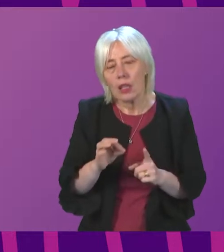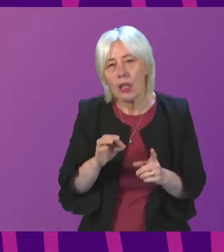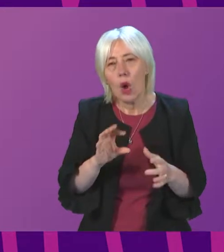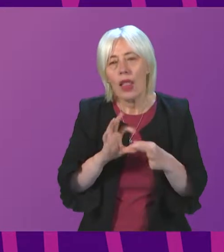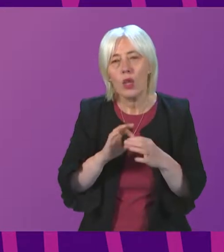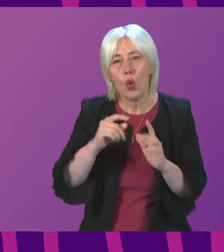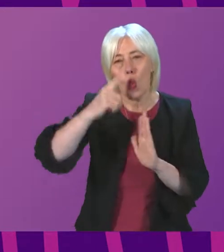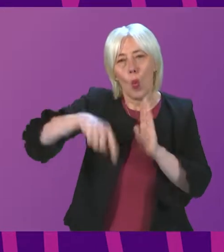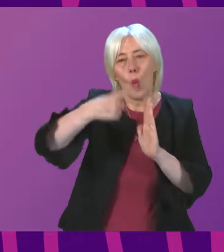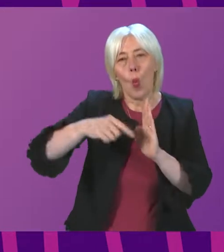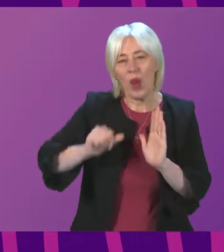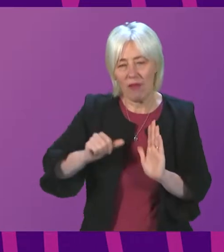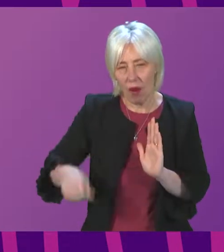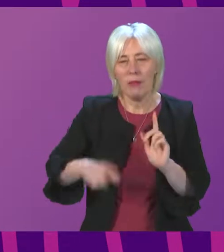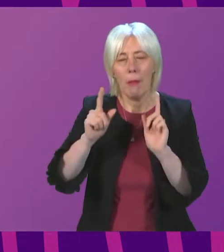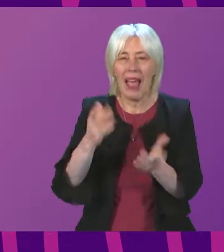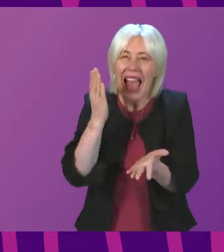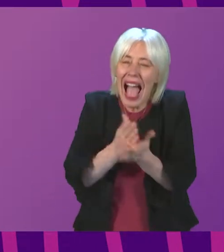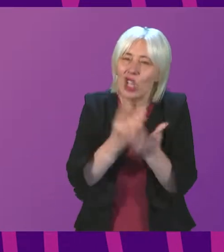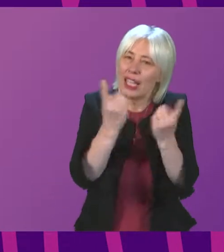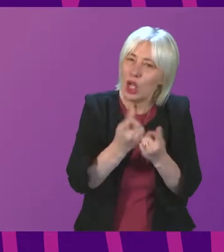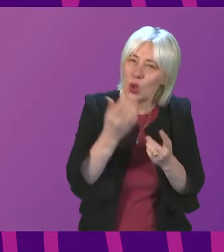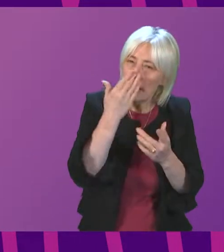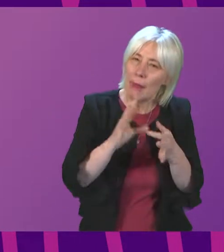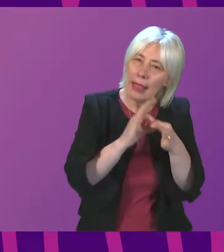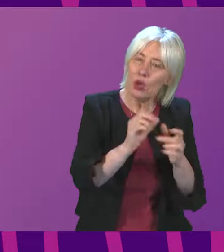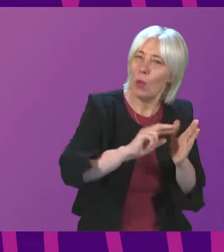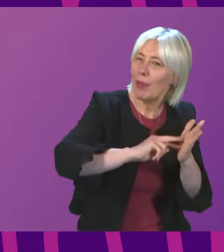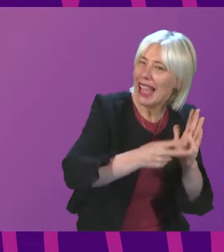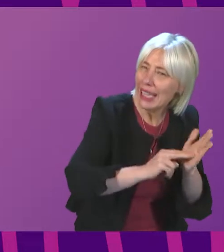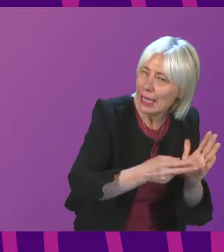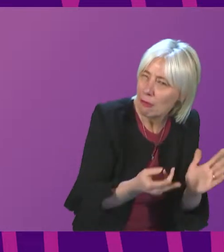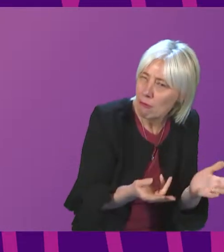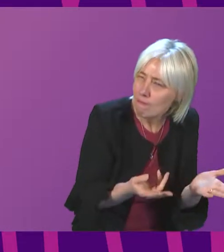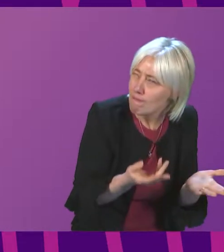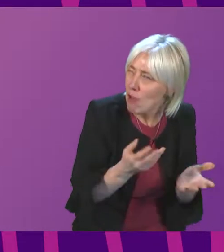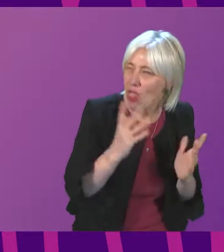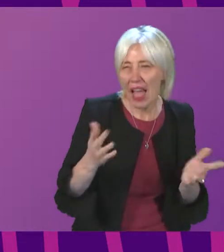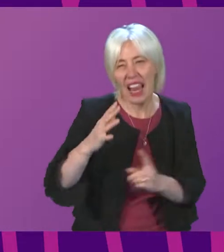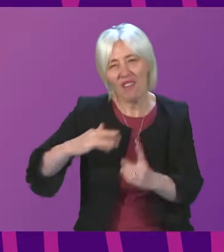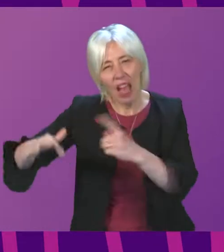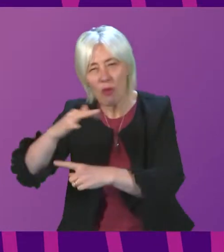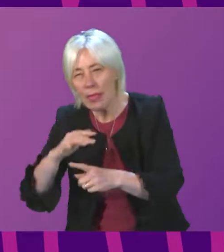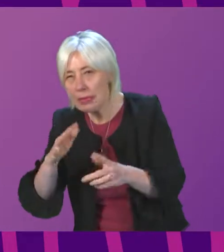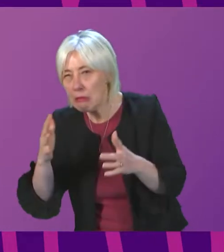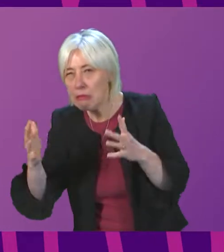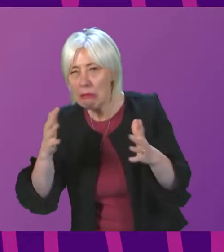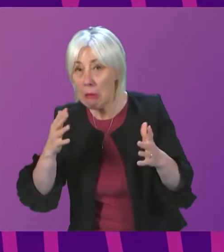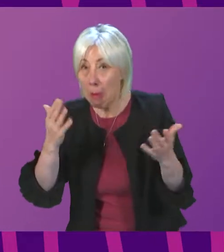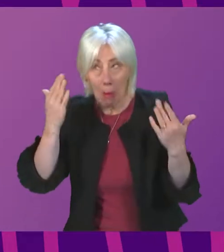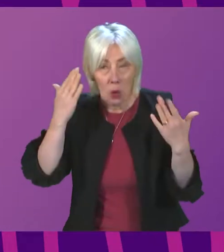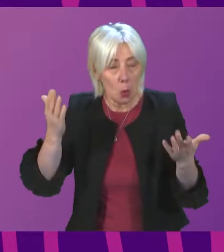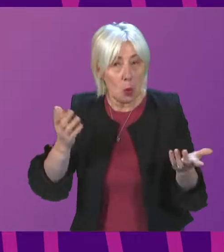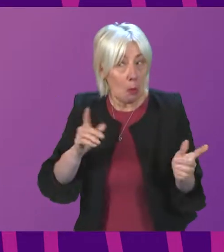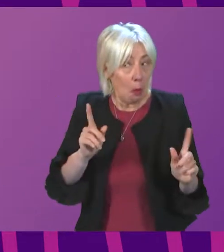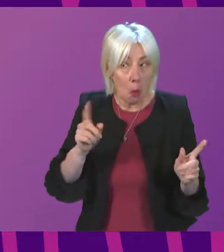in farms which are about energy, the actual issues feel like it's more of a planning thing than an environmental. I don't know, I'd be interested to hear